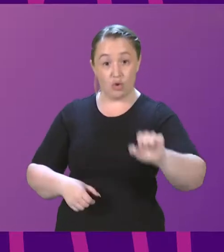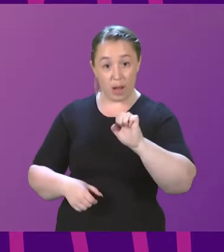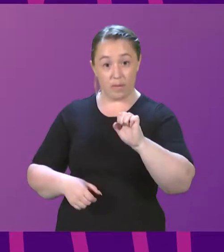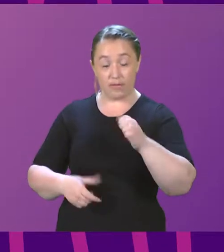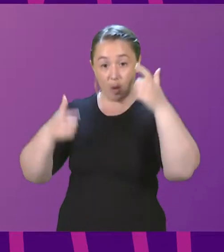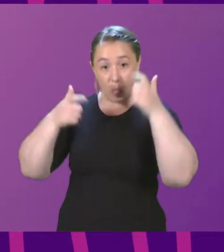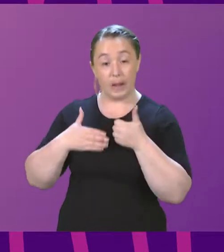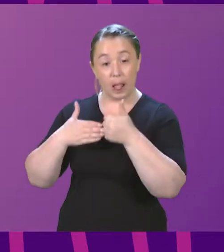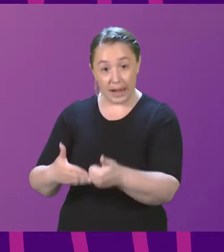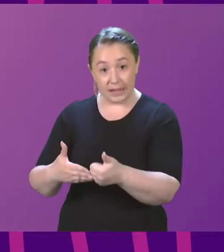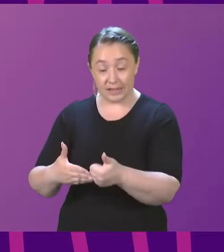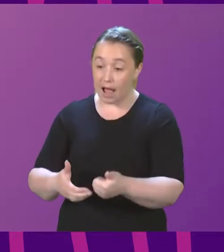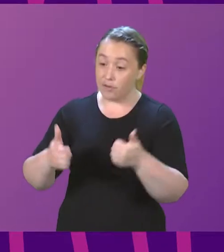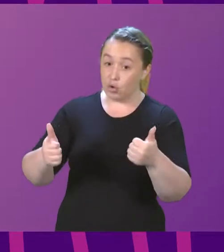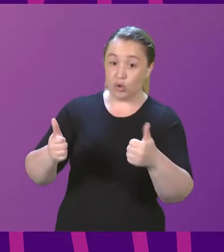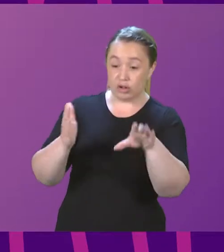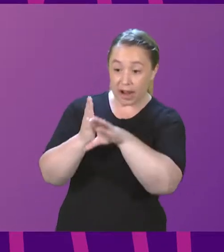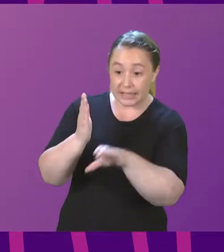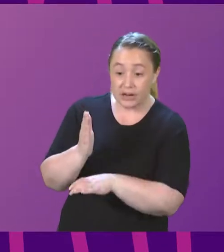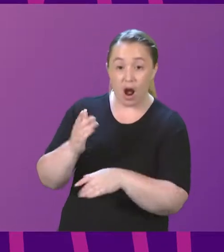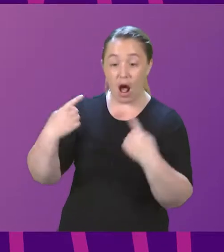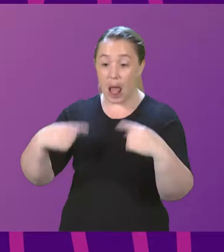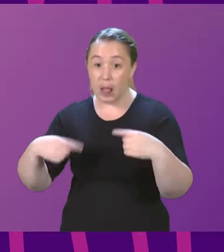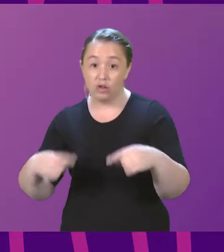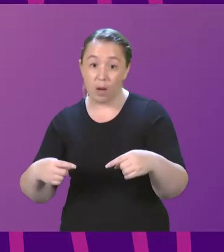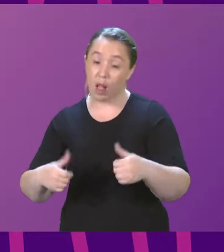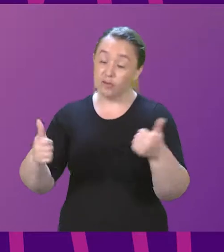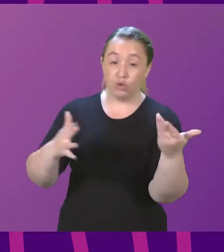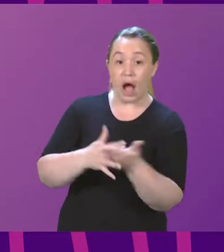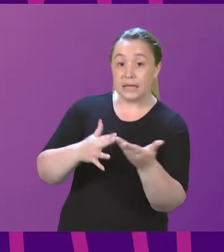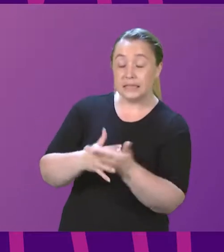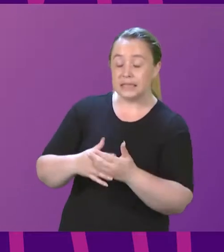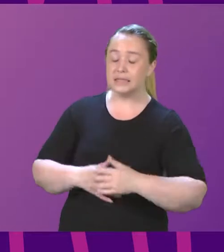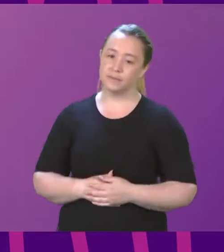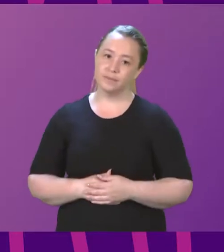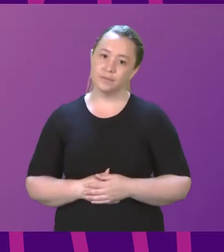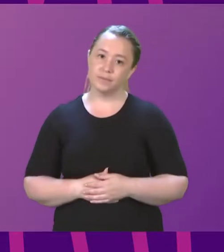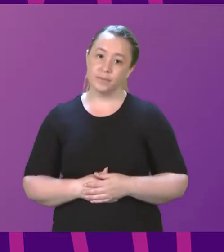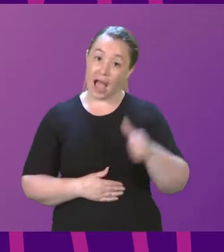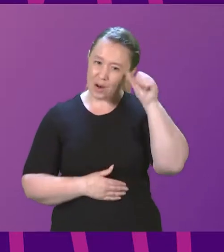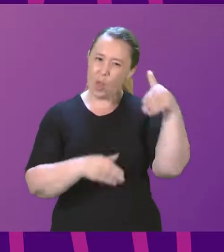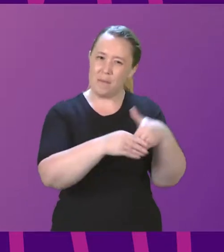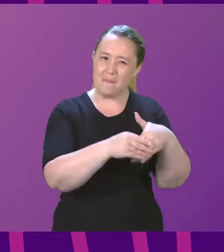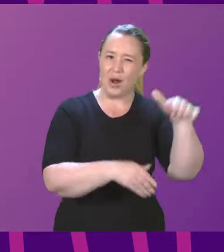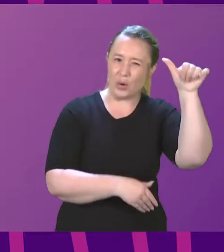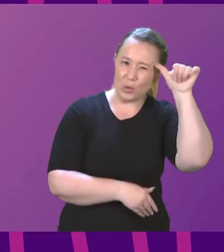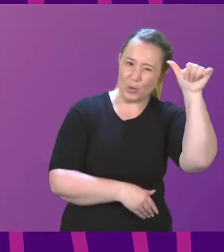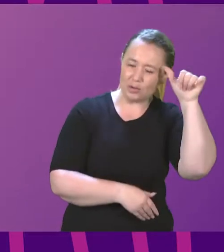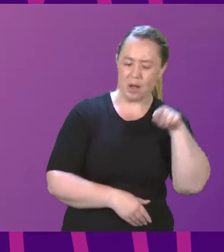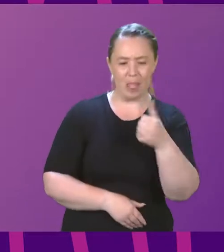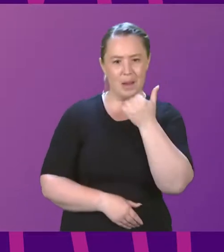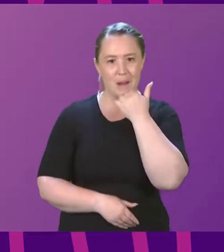and eligibility. And I would also say to the Member that I know the Member is aware of this, but the figures she uses